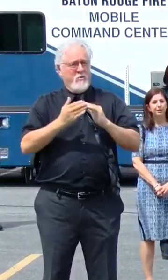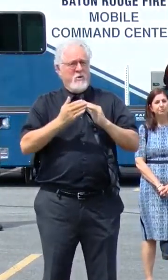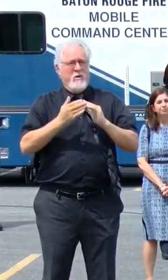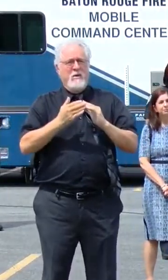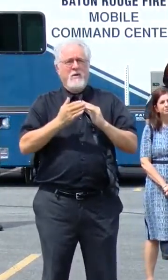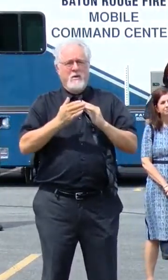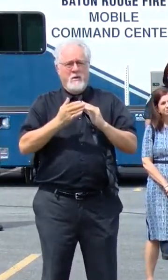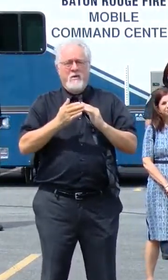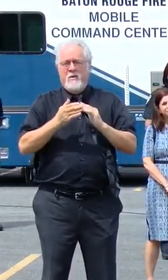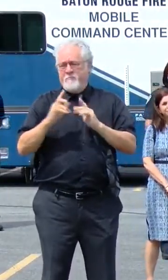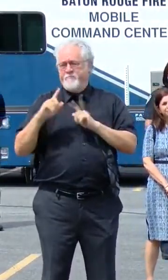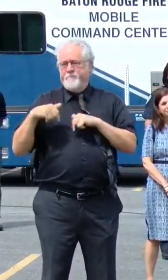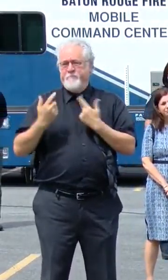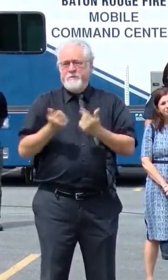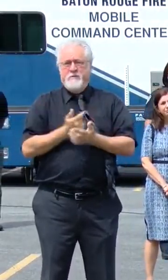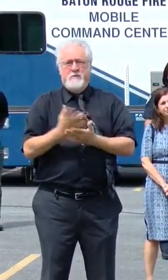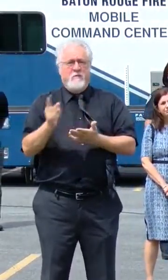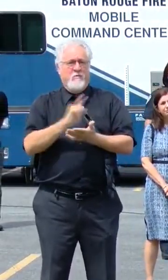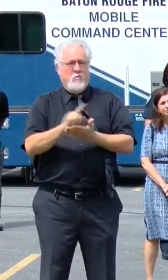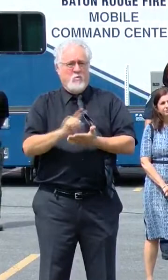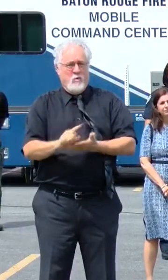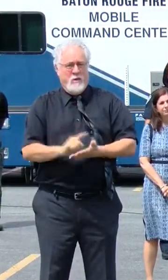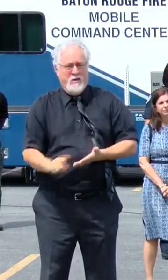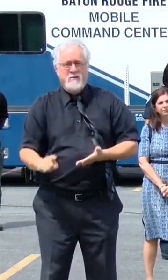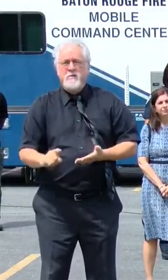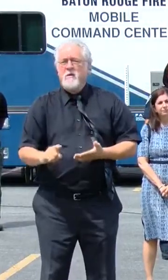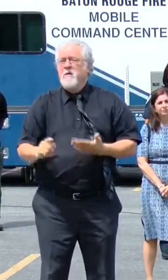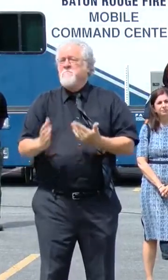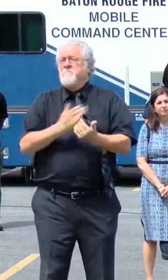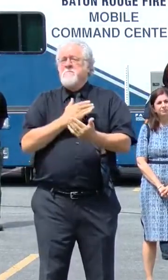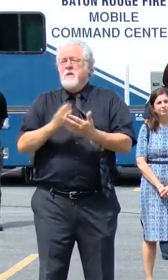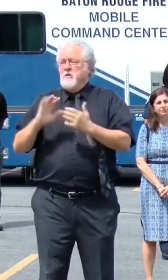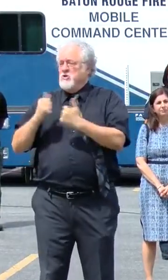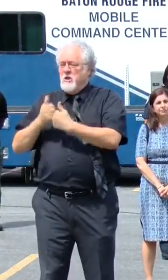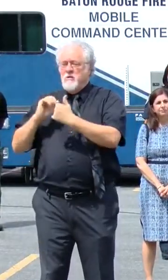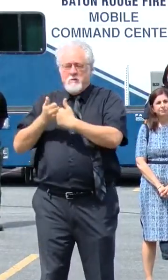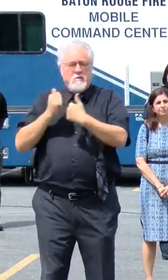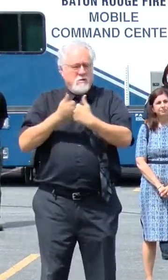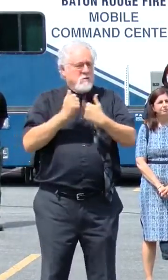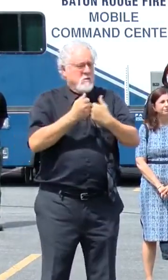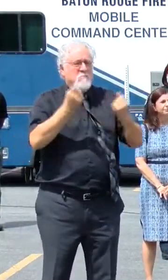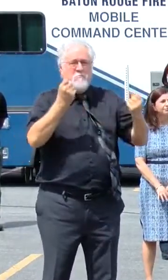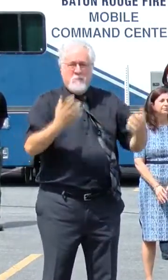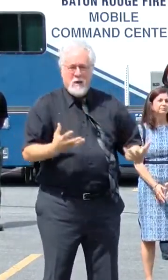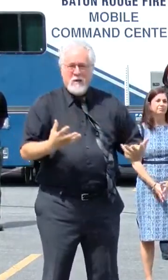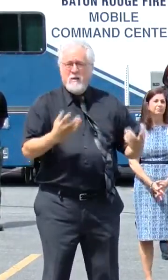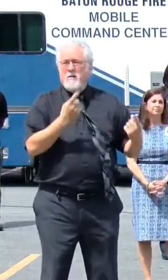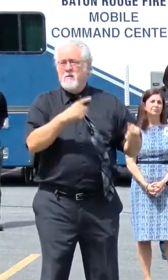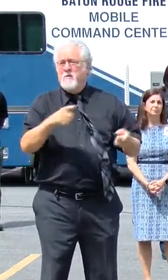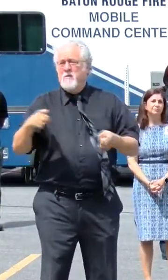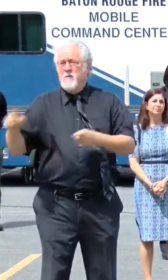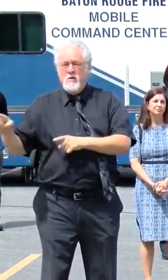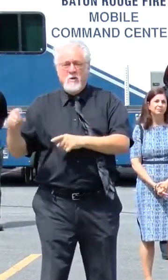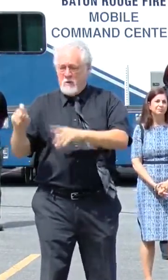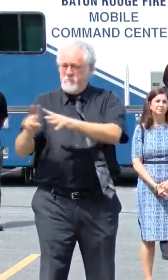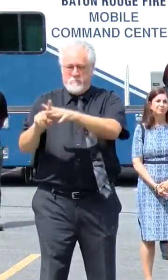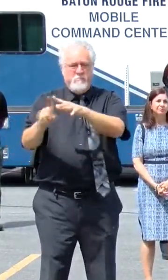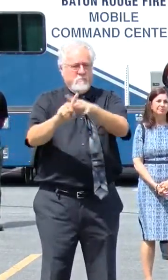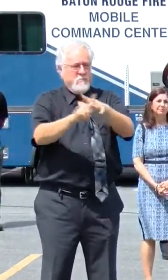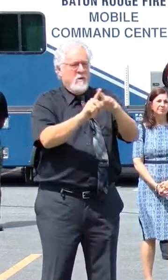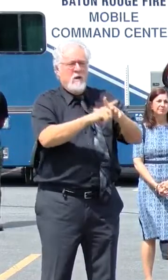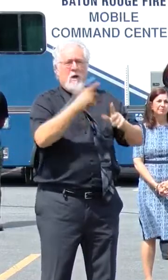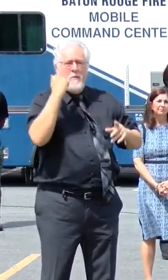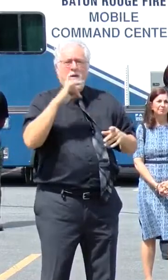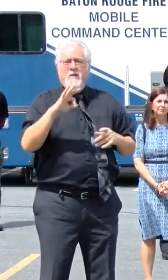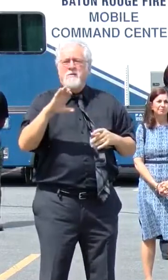over these past few weeks. In spite of the numerous challenges that have occurred and emerged as a result